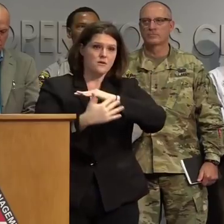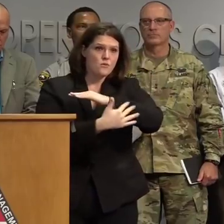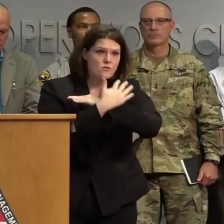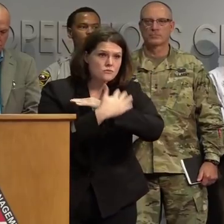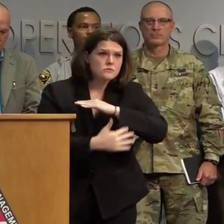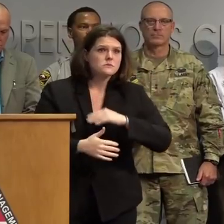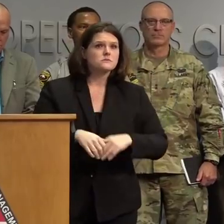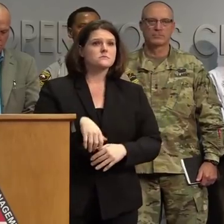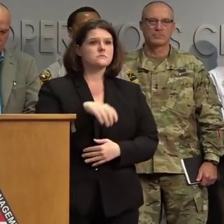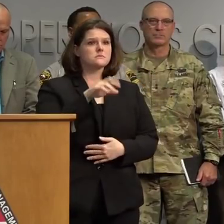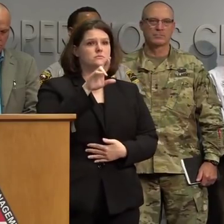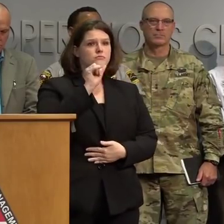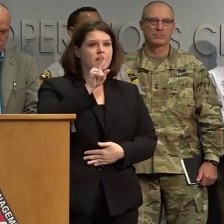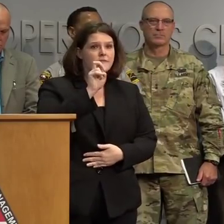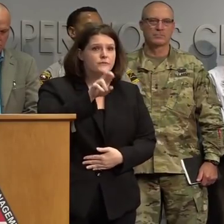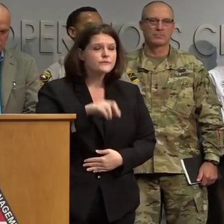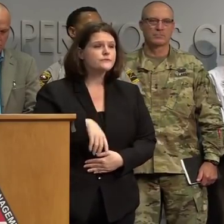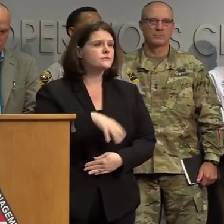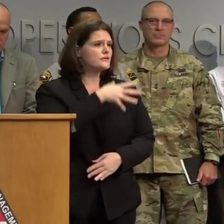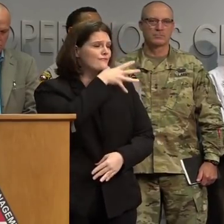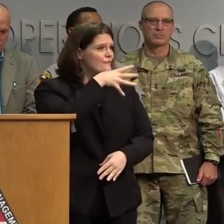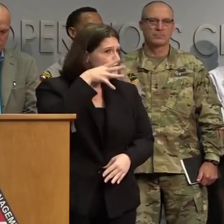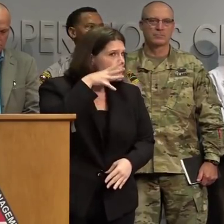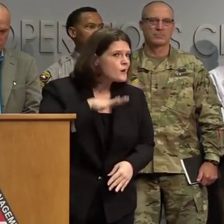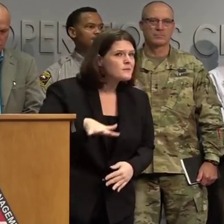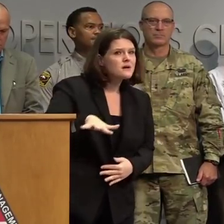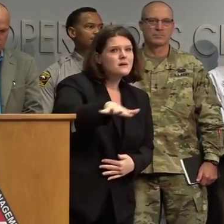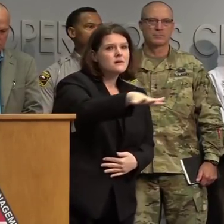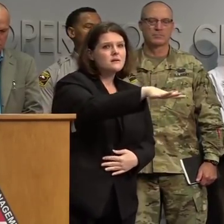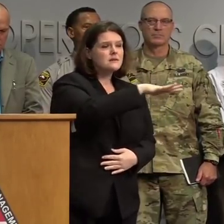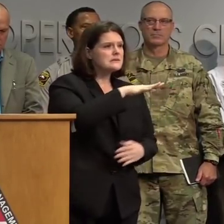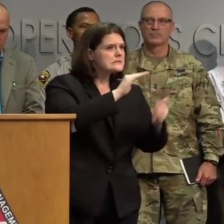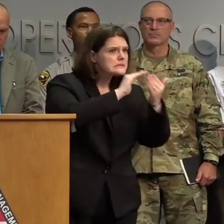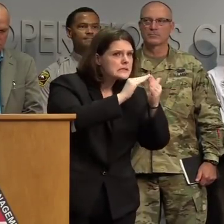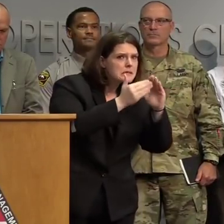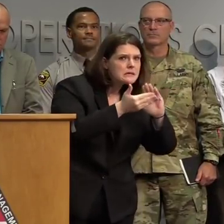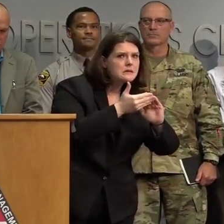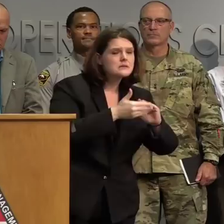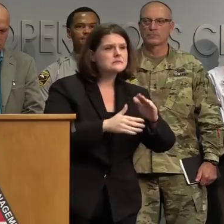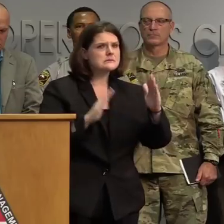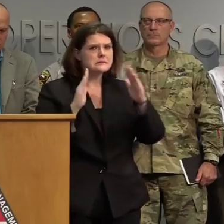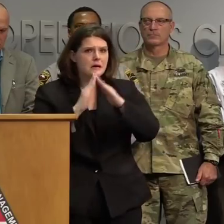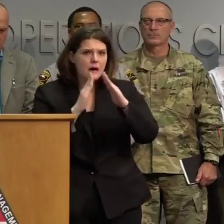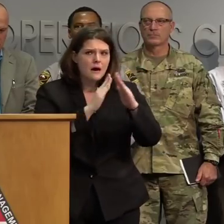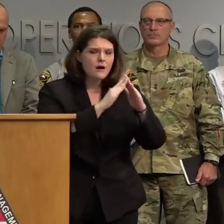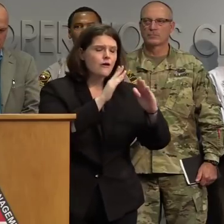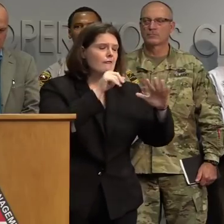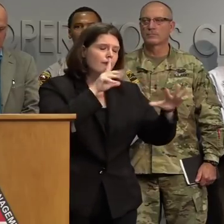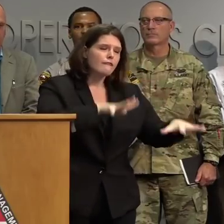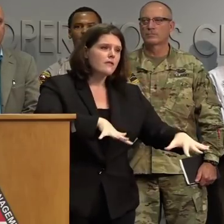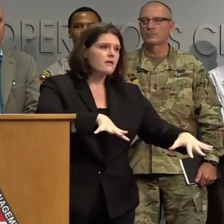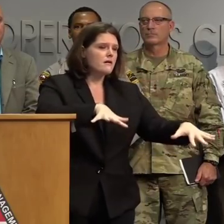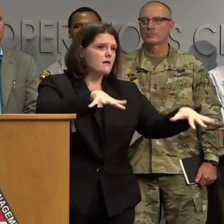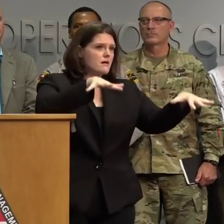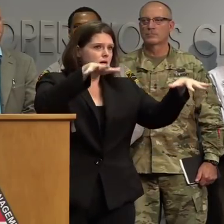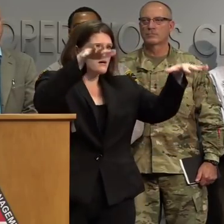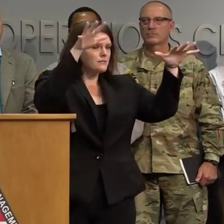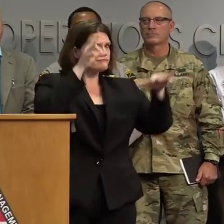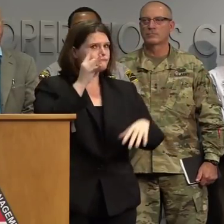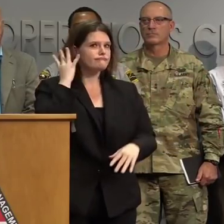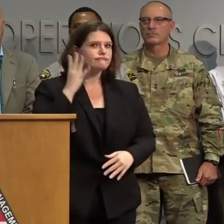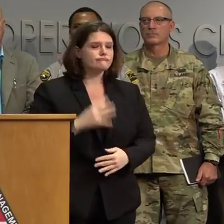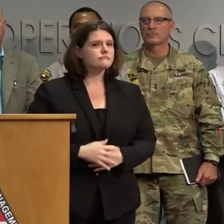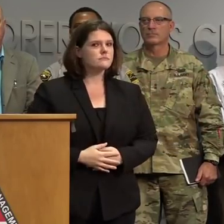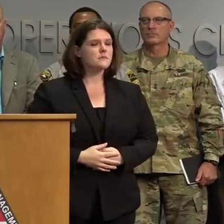our rivers, across farmland, in our cities, and in our towns. More